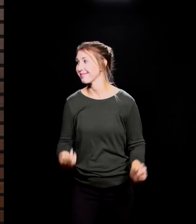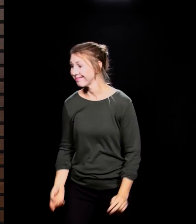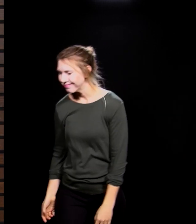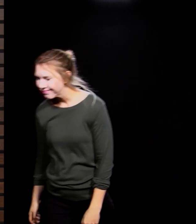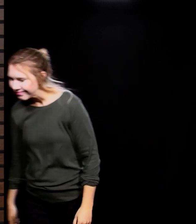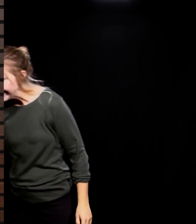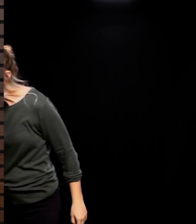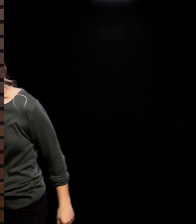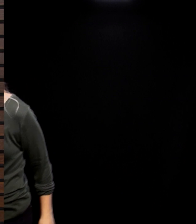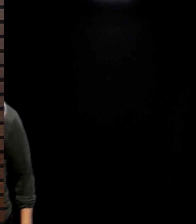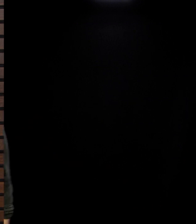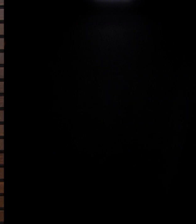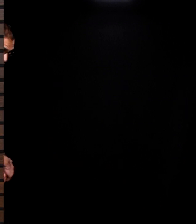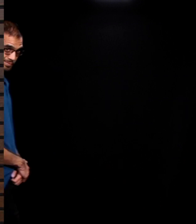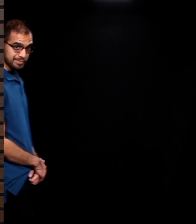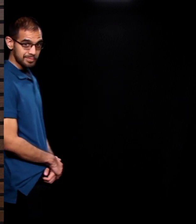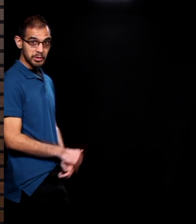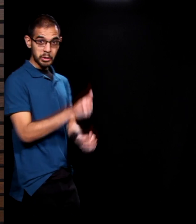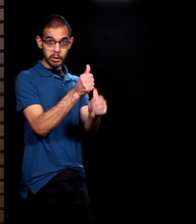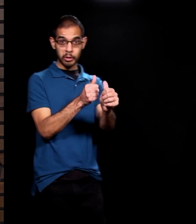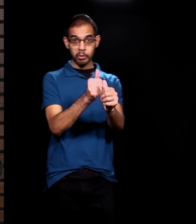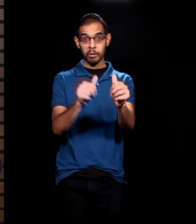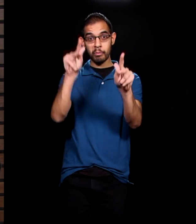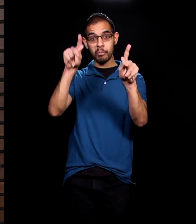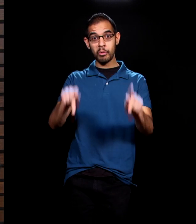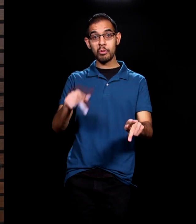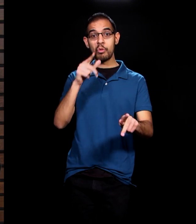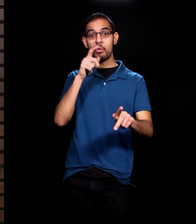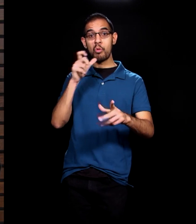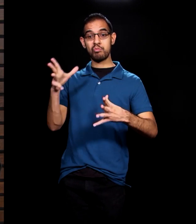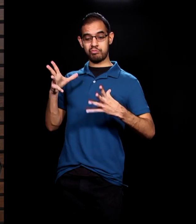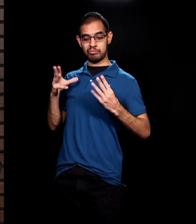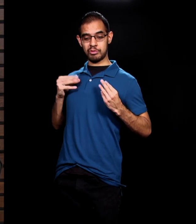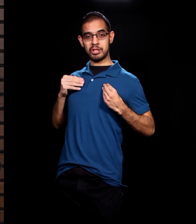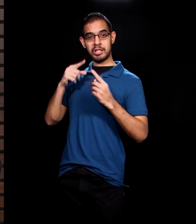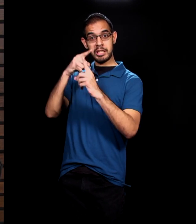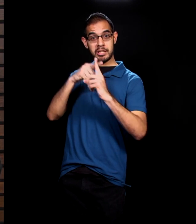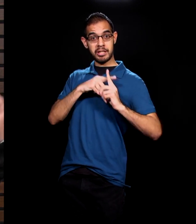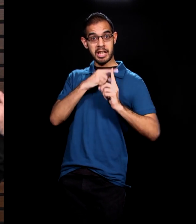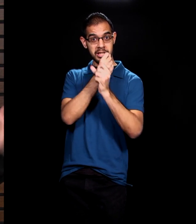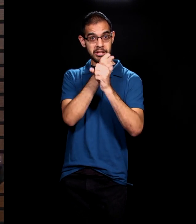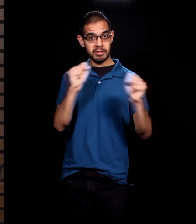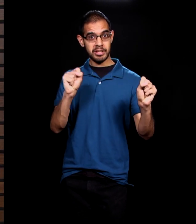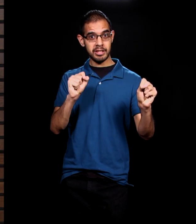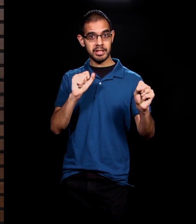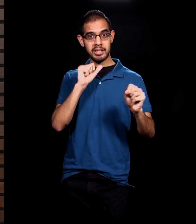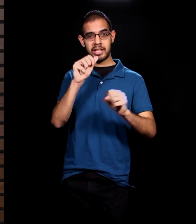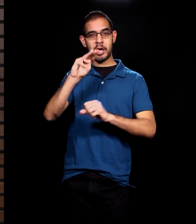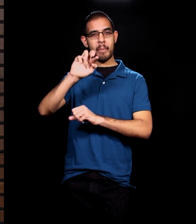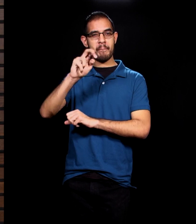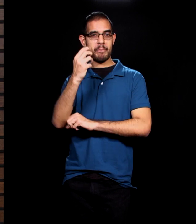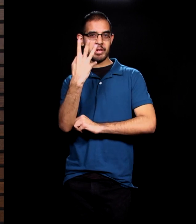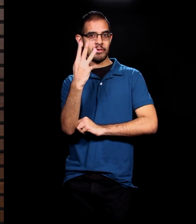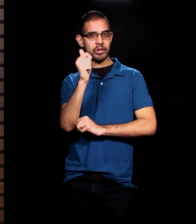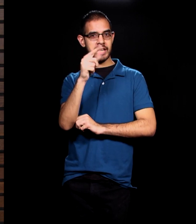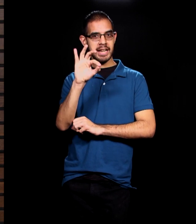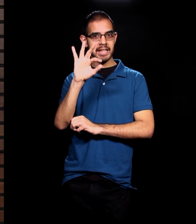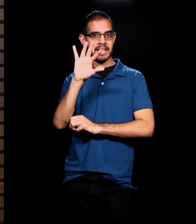Every person who's received salvation, and I'll just use my story, it wasn't that March 4th of 1998 that